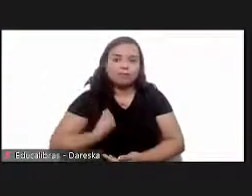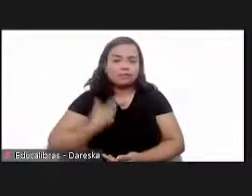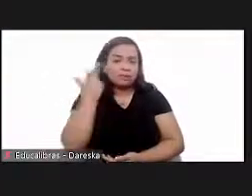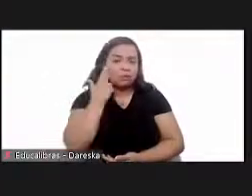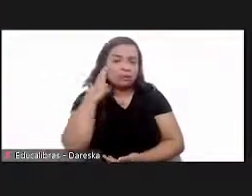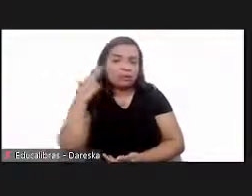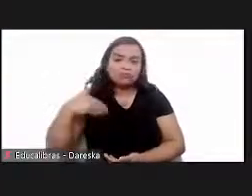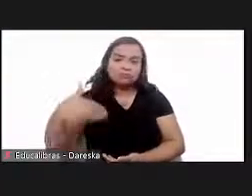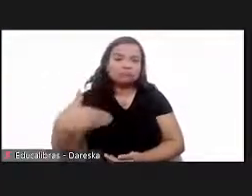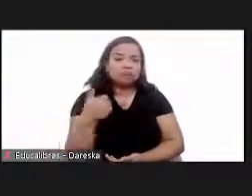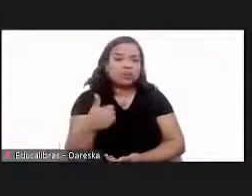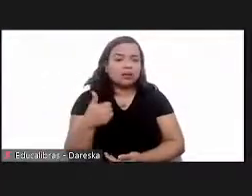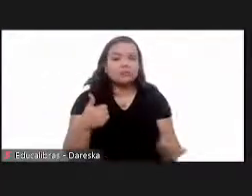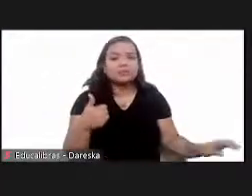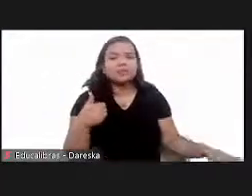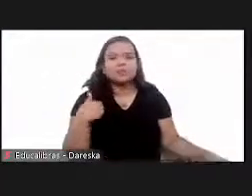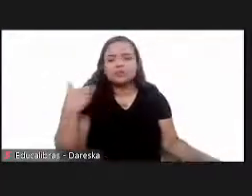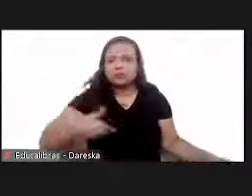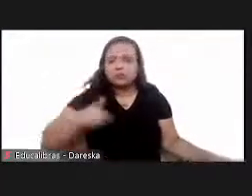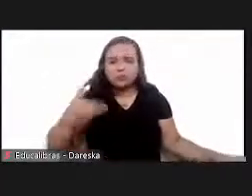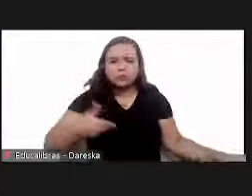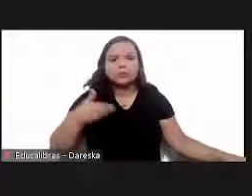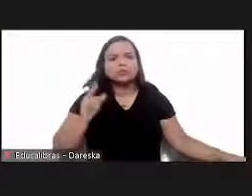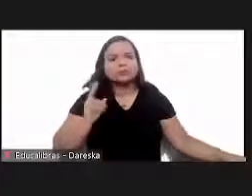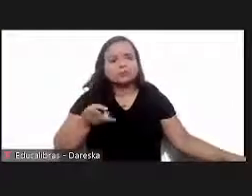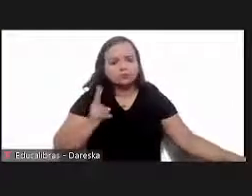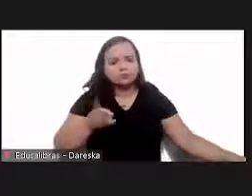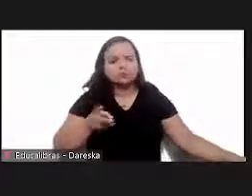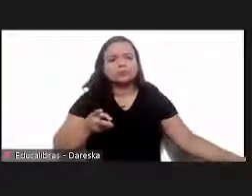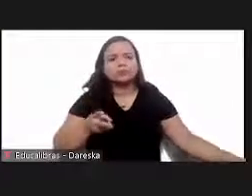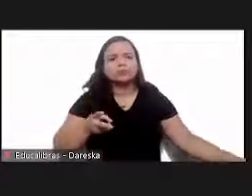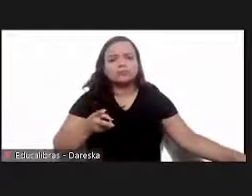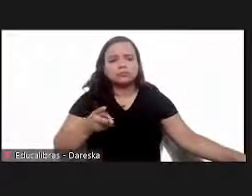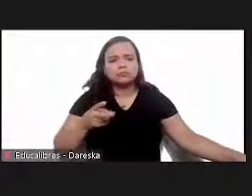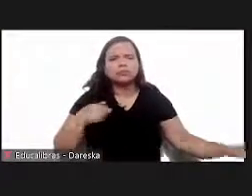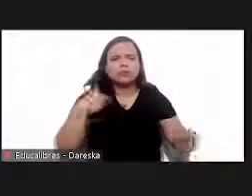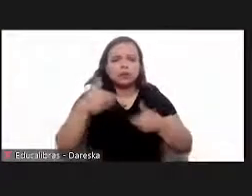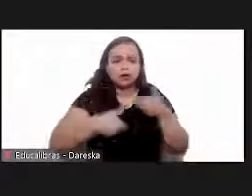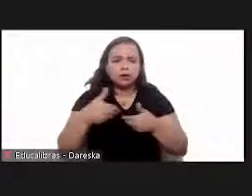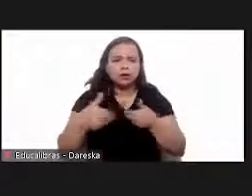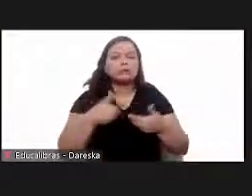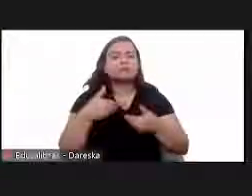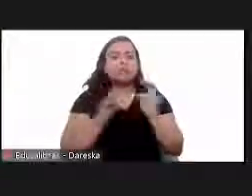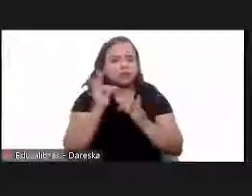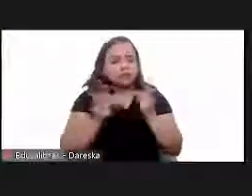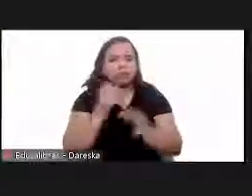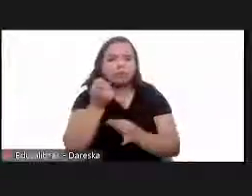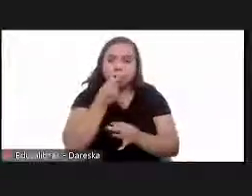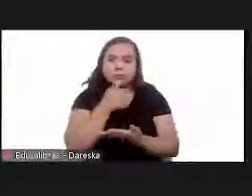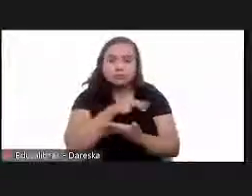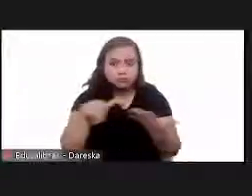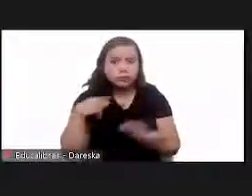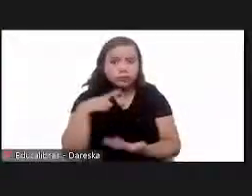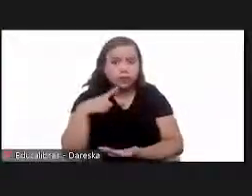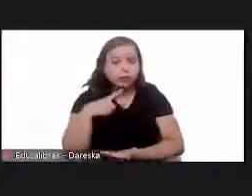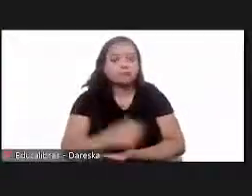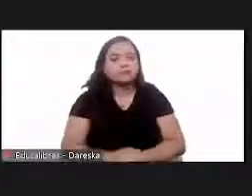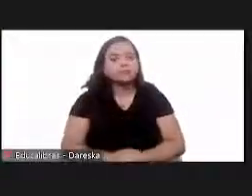haven't live a normal life i take good care of my health whatever i can and i do regular checkups